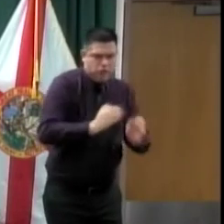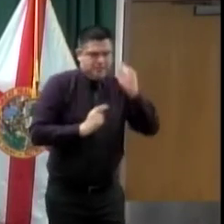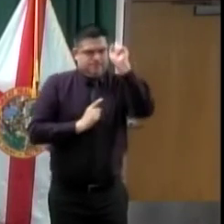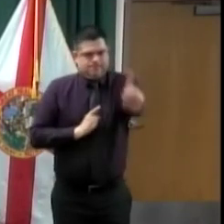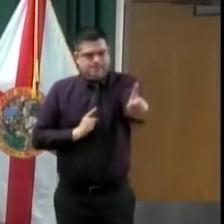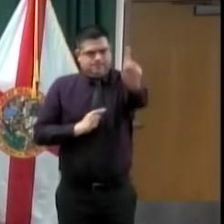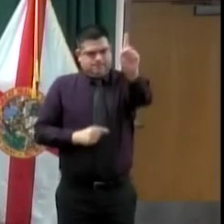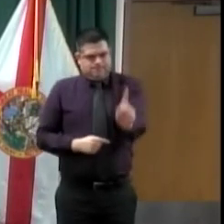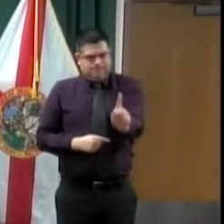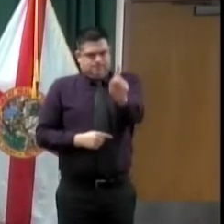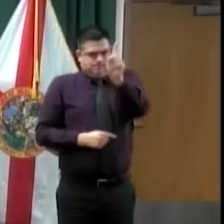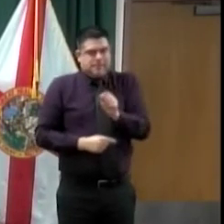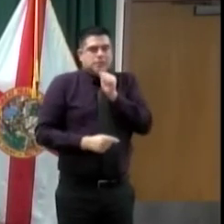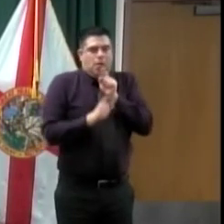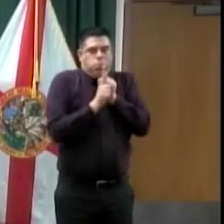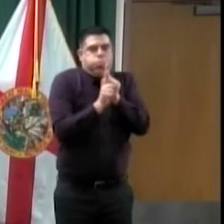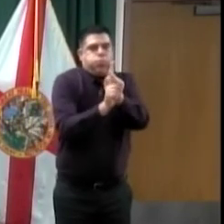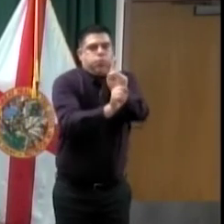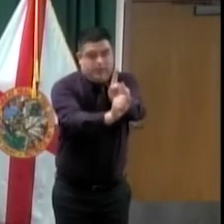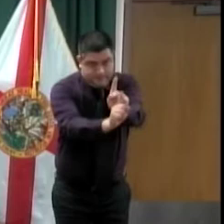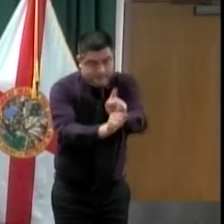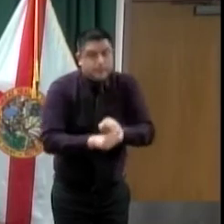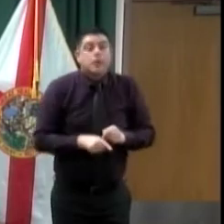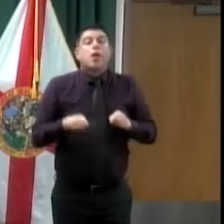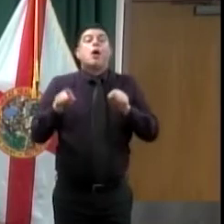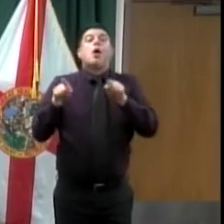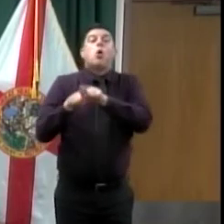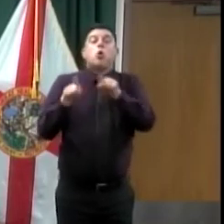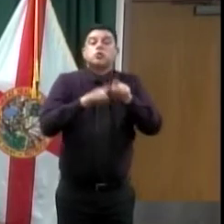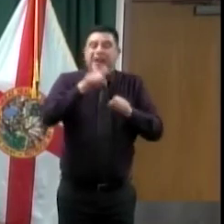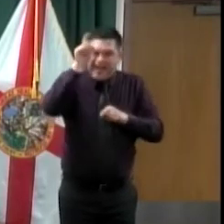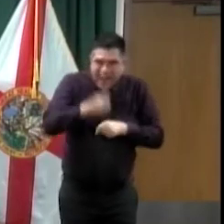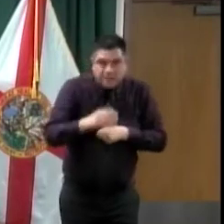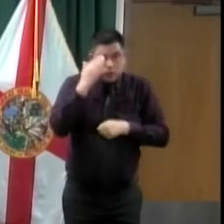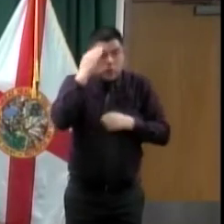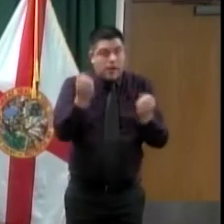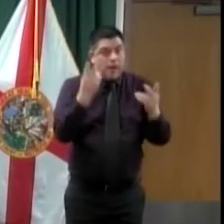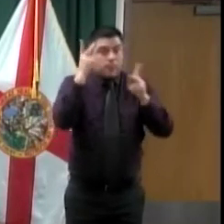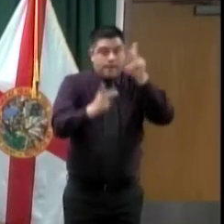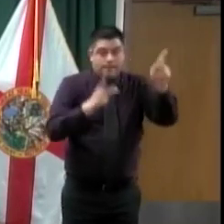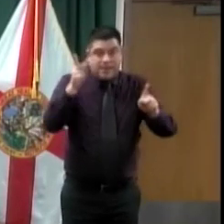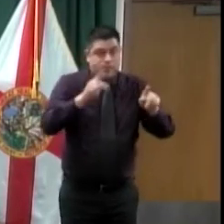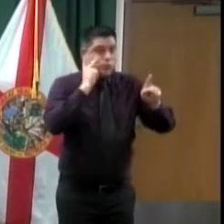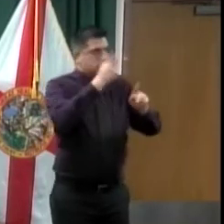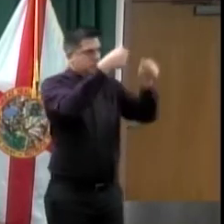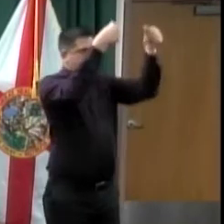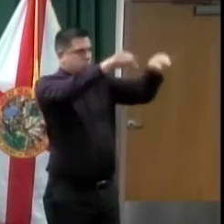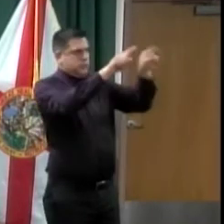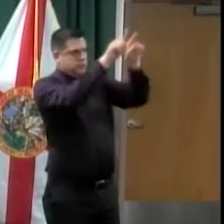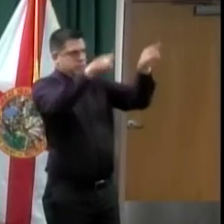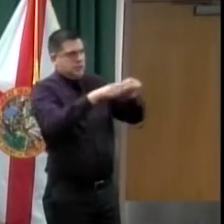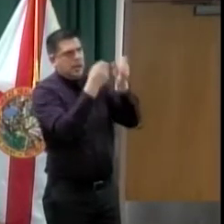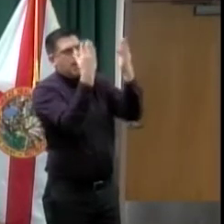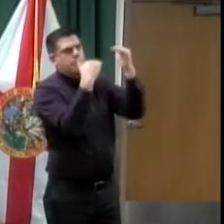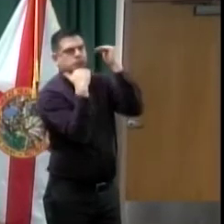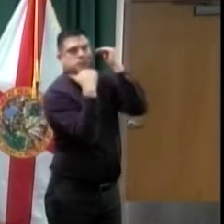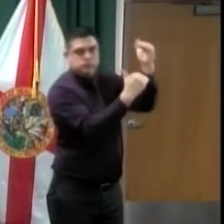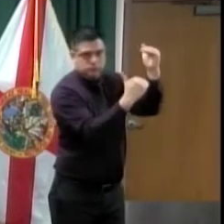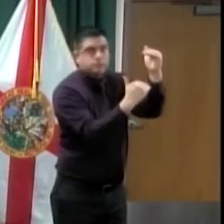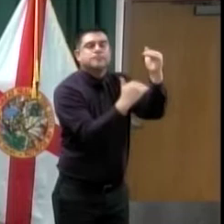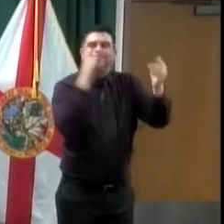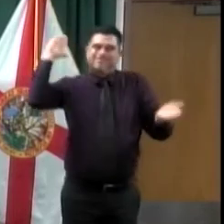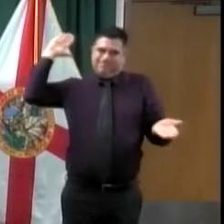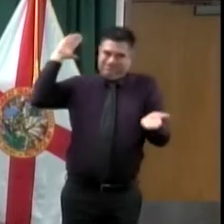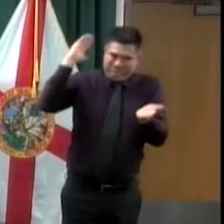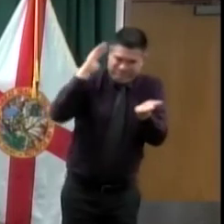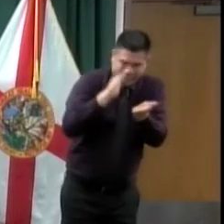determine what their fire code is, and 30% of that fire code is only allowed in the building at any given time. And with that, I'll open